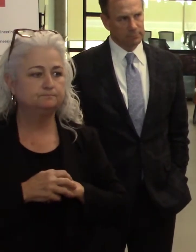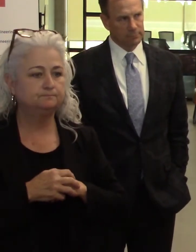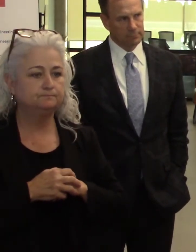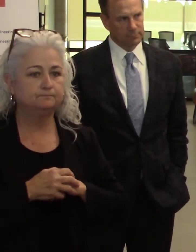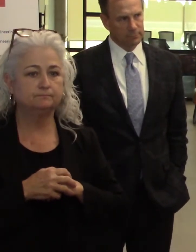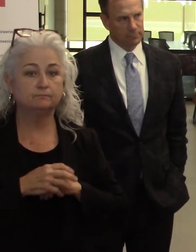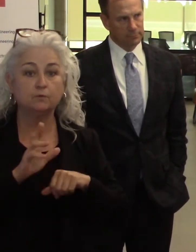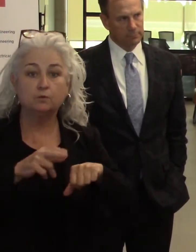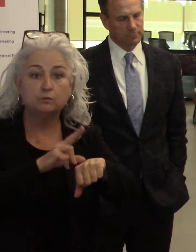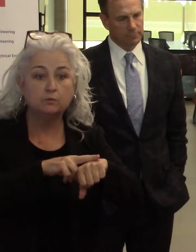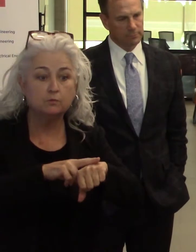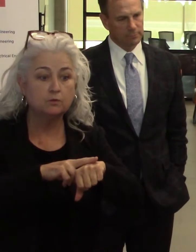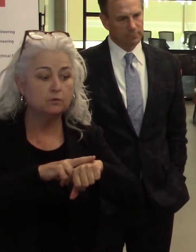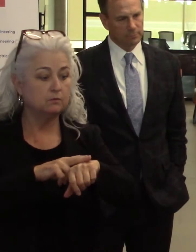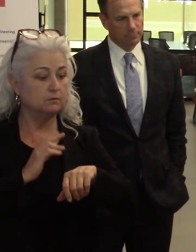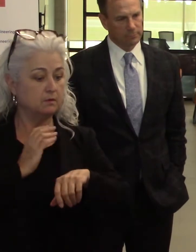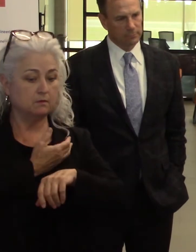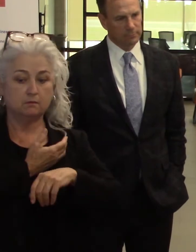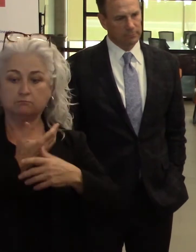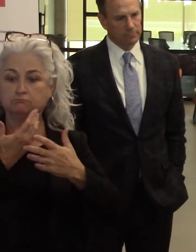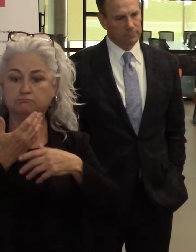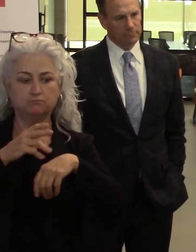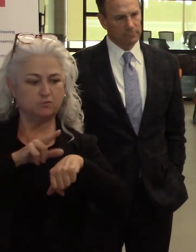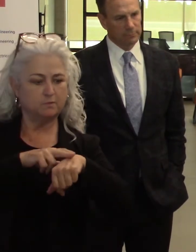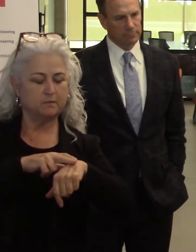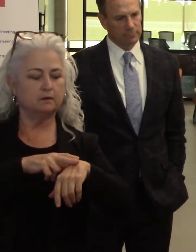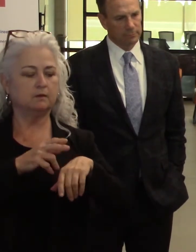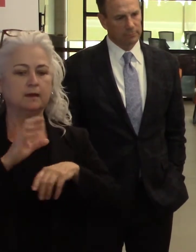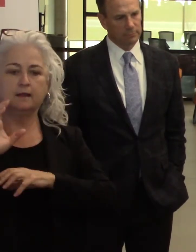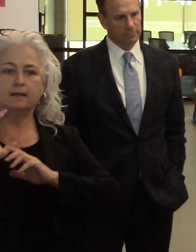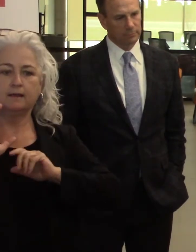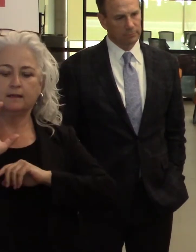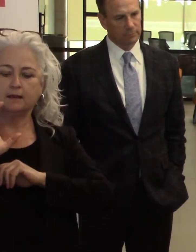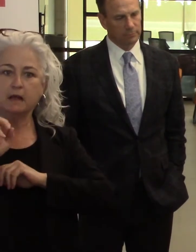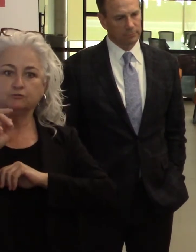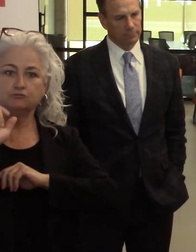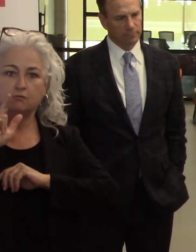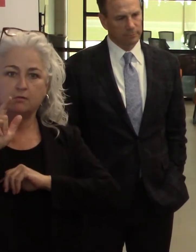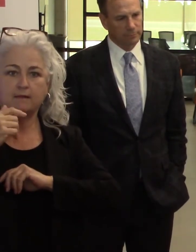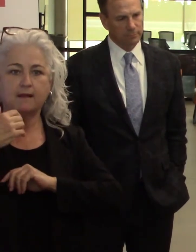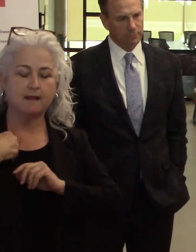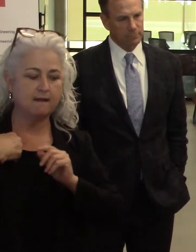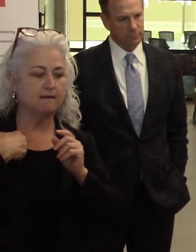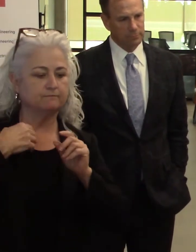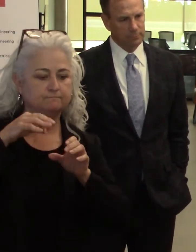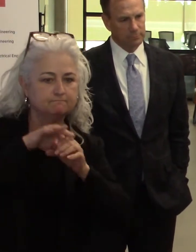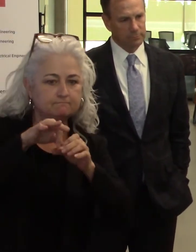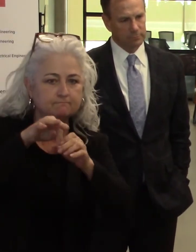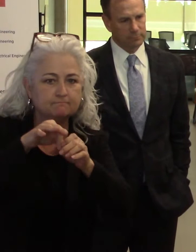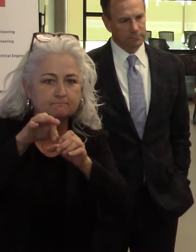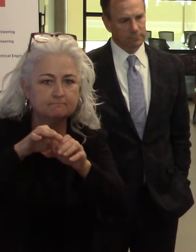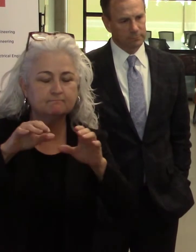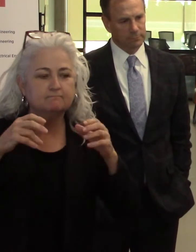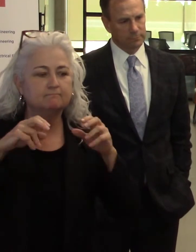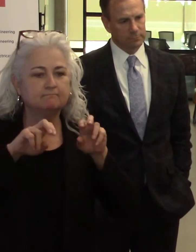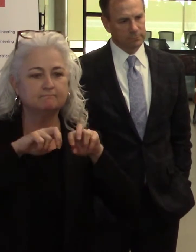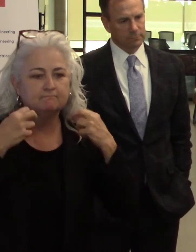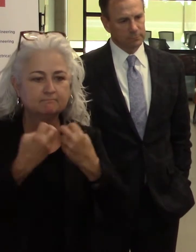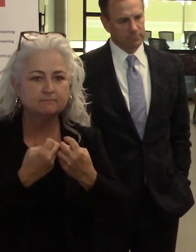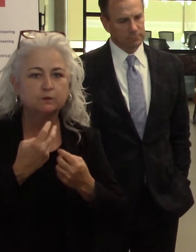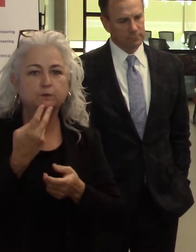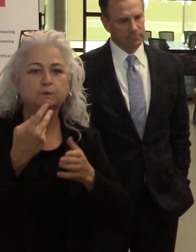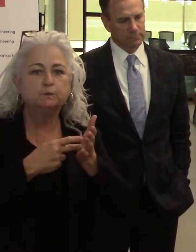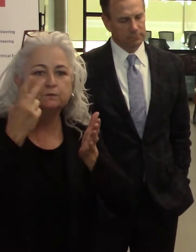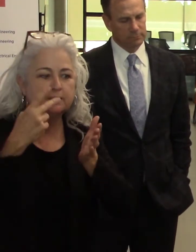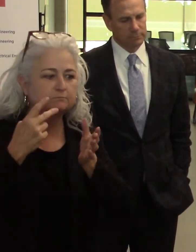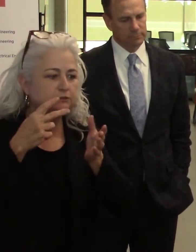normal council times, we would pass an ordinance, have two readings, two votes, and move on. But in a time of emergency, this